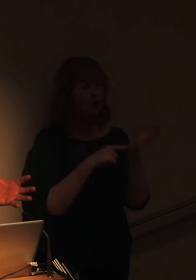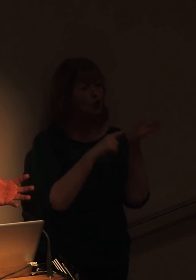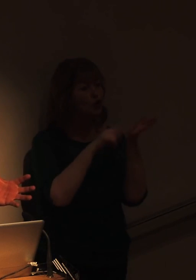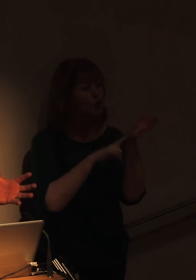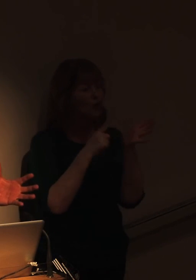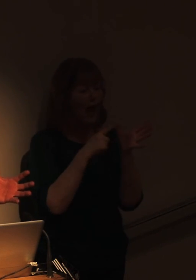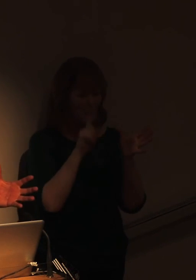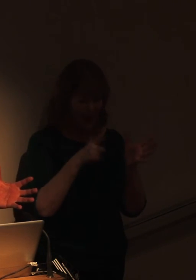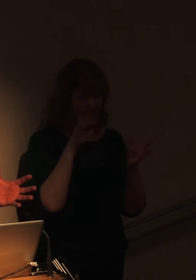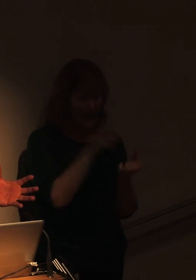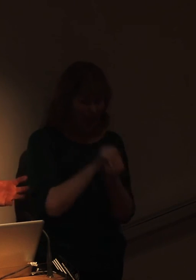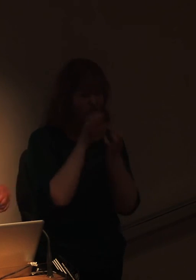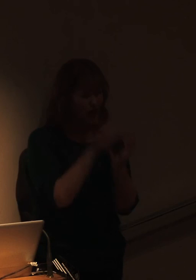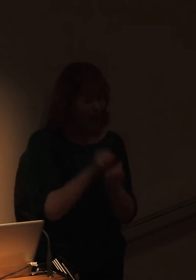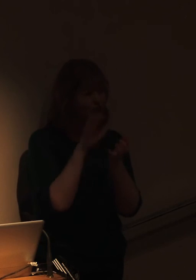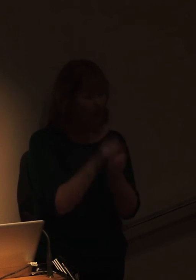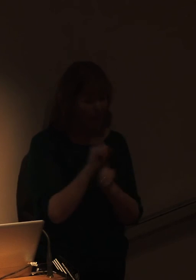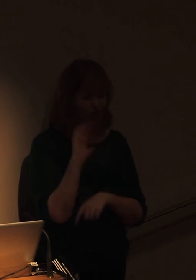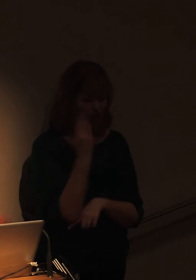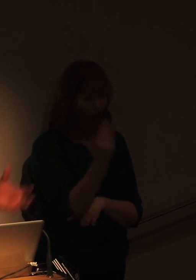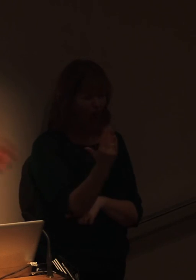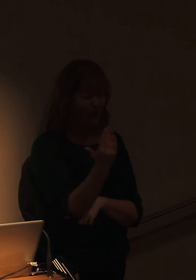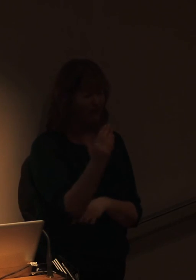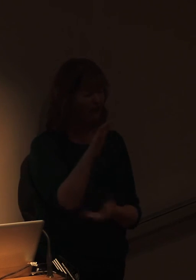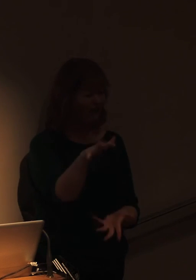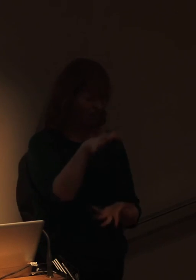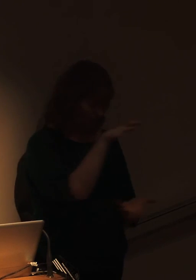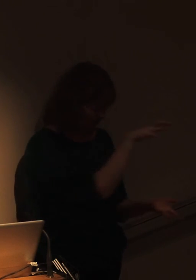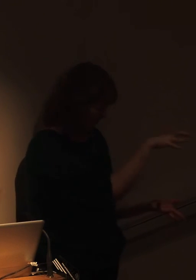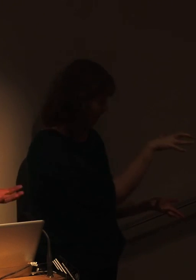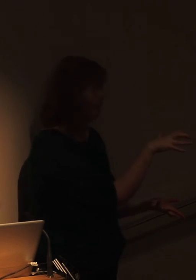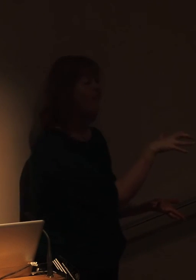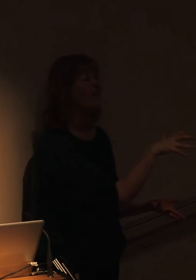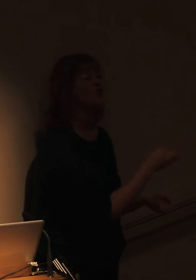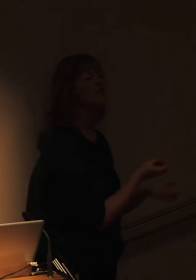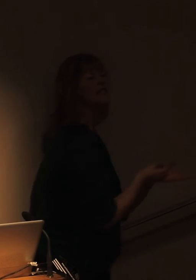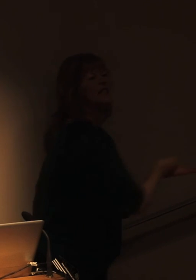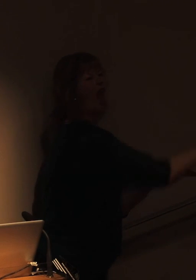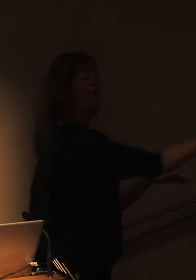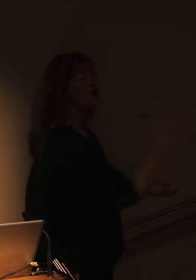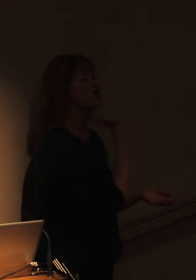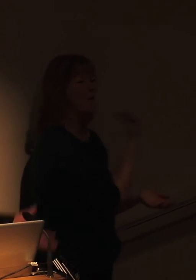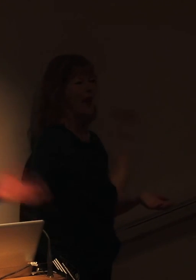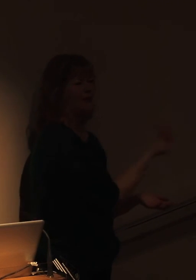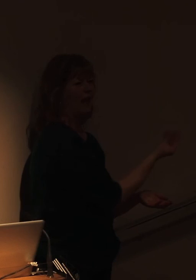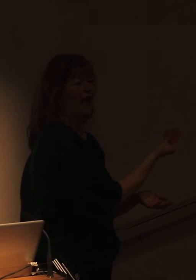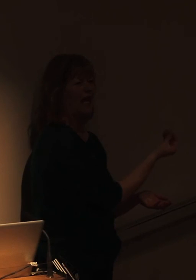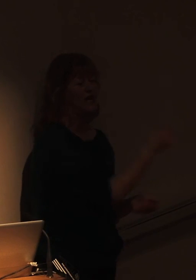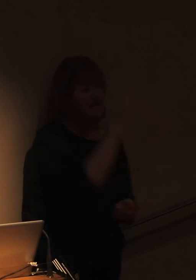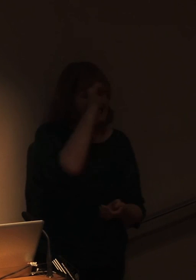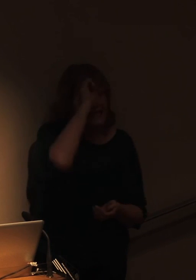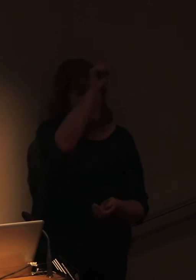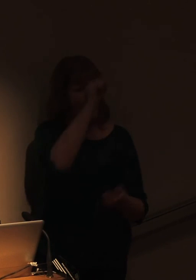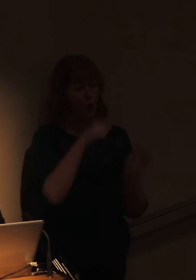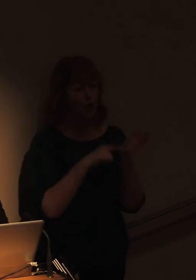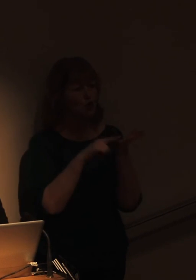that weight of shark or that body is worth very little money compared with the value of, say, snapper or one of those other fish. So they tend not to bring it